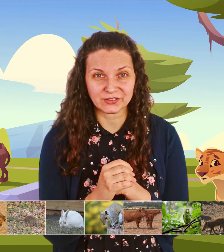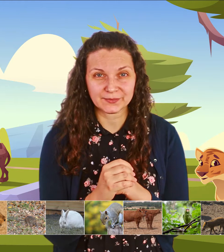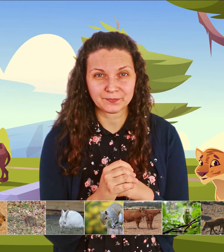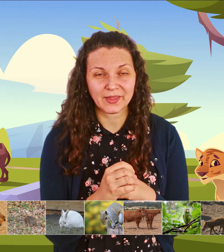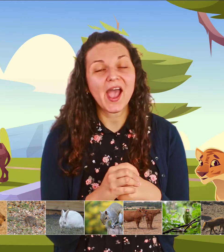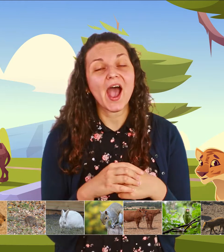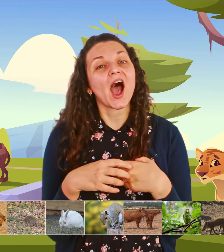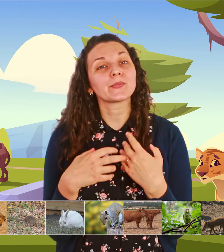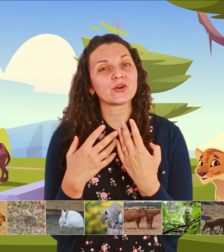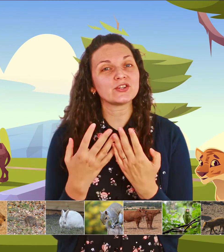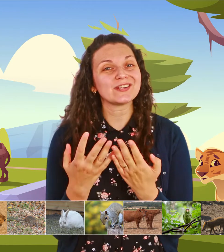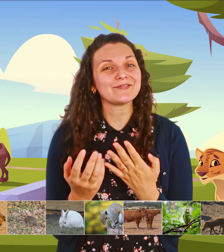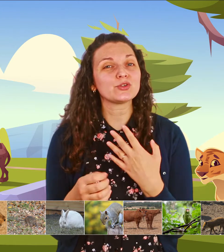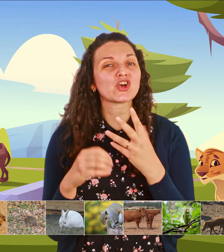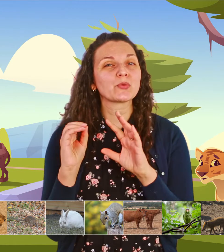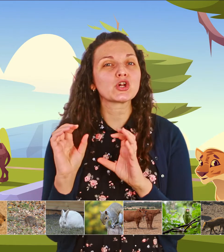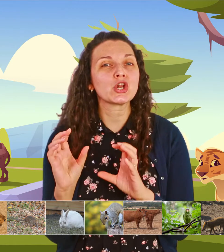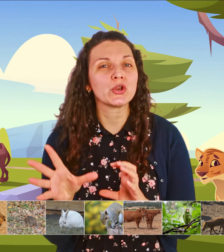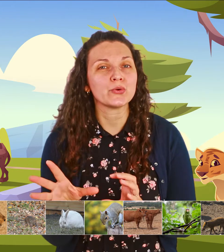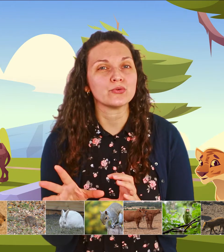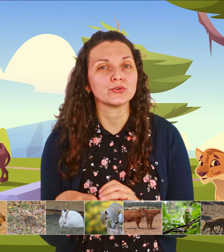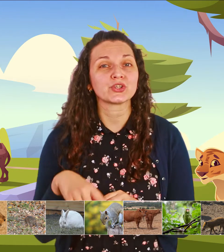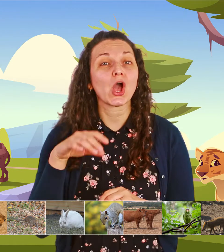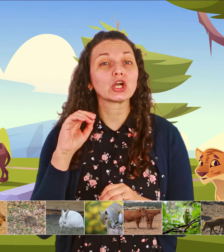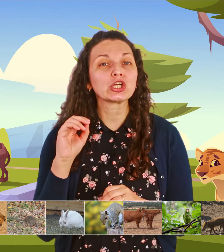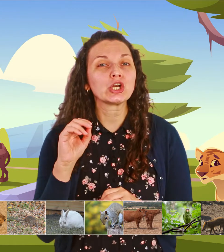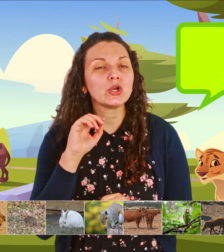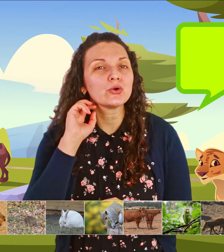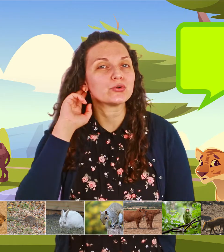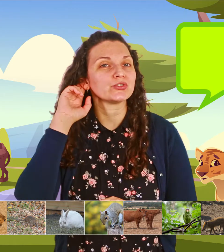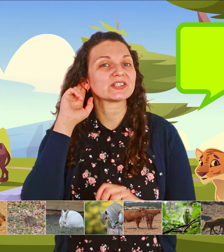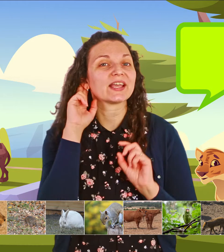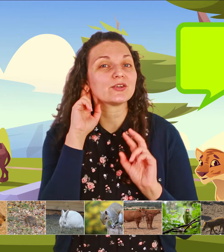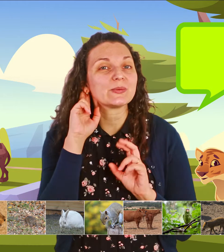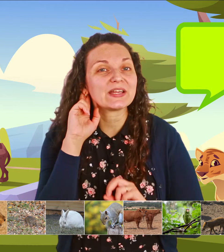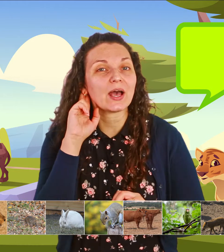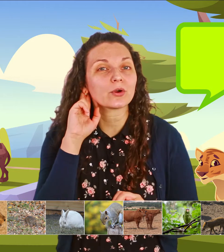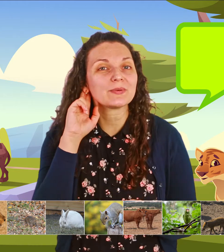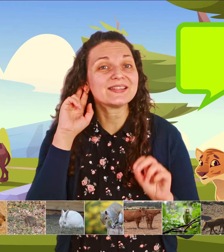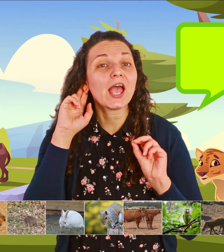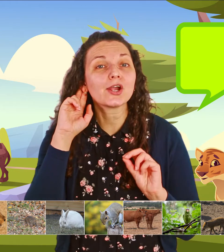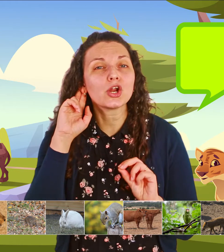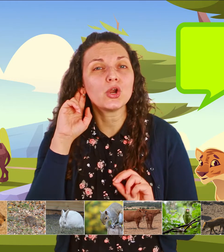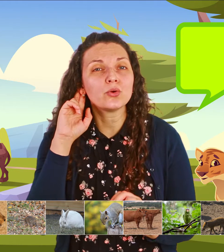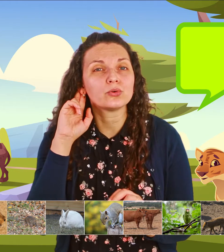i'm going to give you some clues clues can you repeat that word please clues